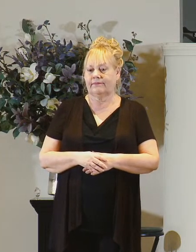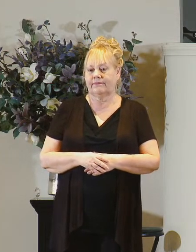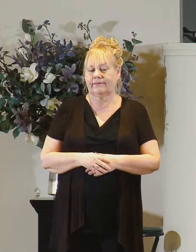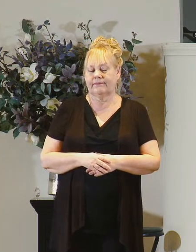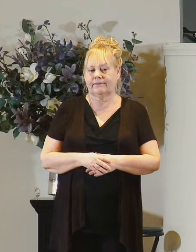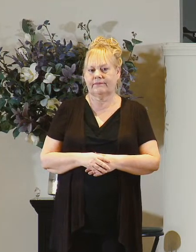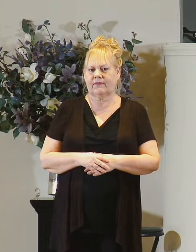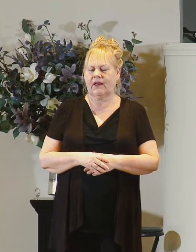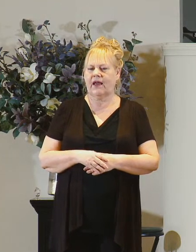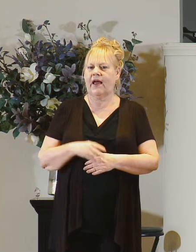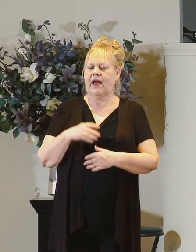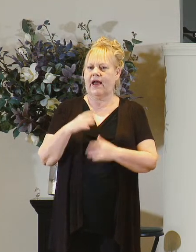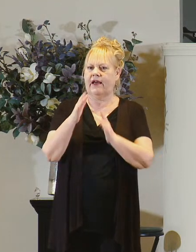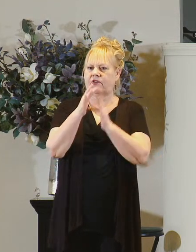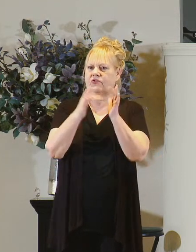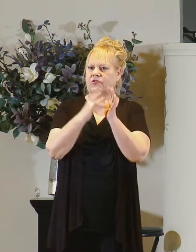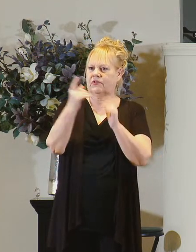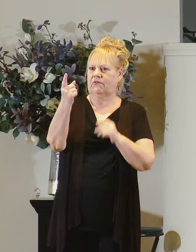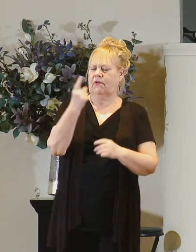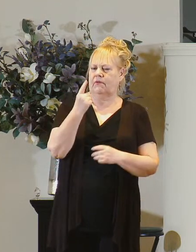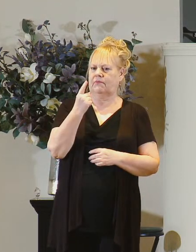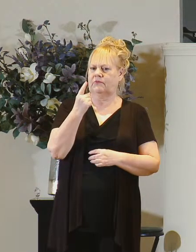and then here comes jesus